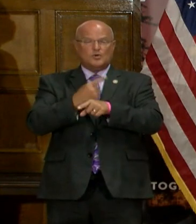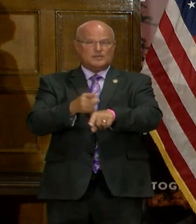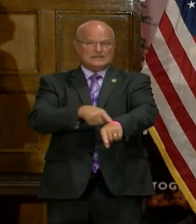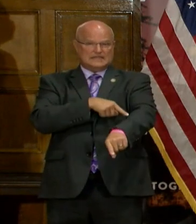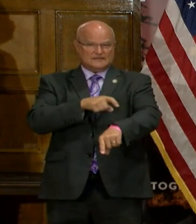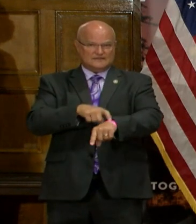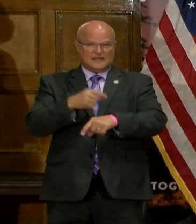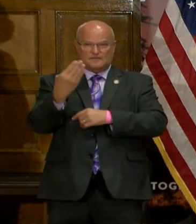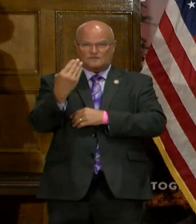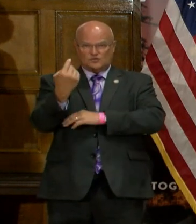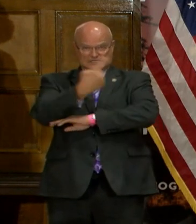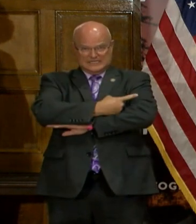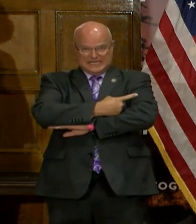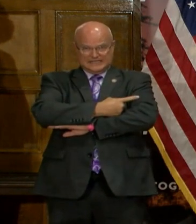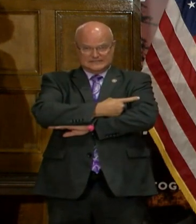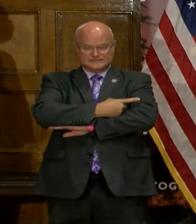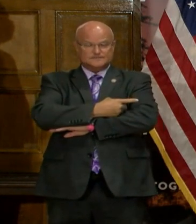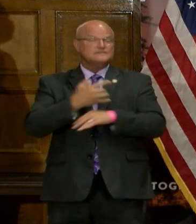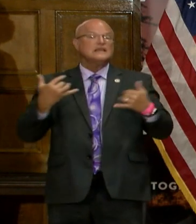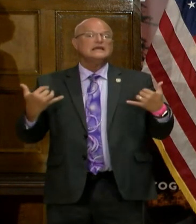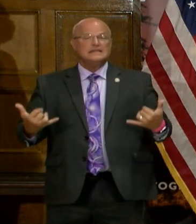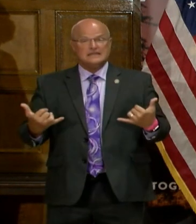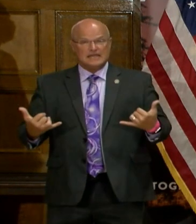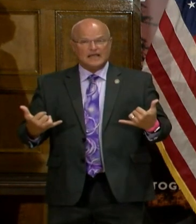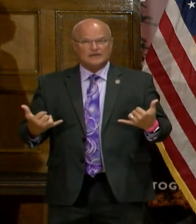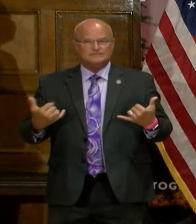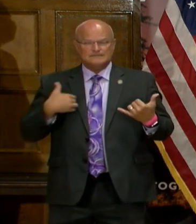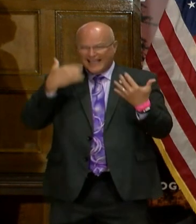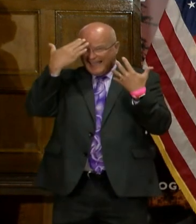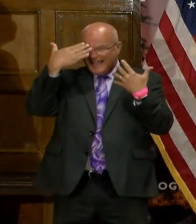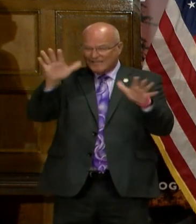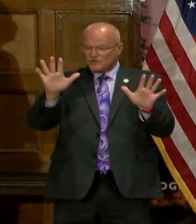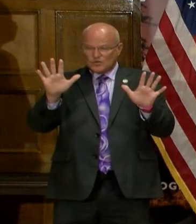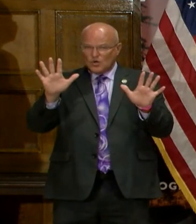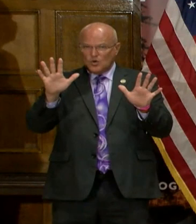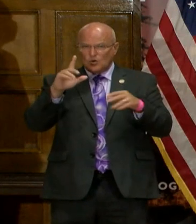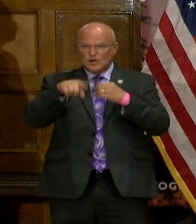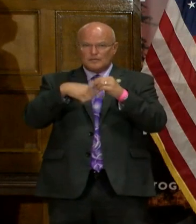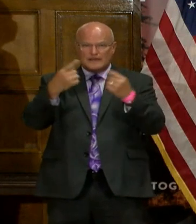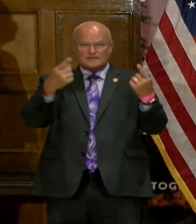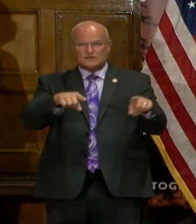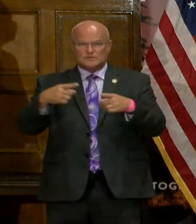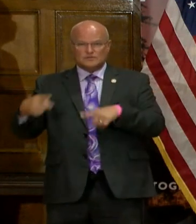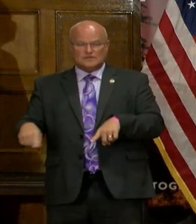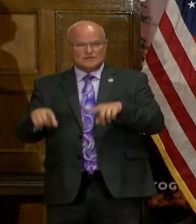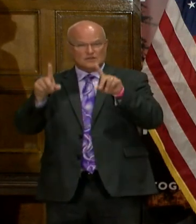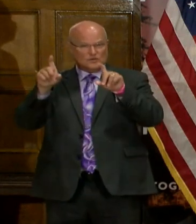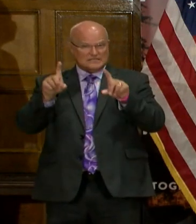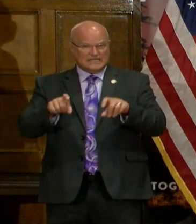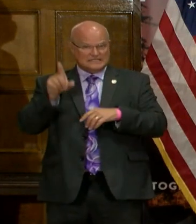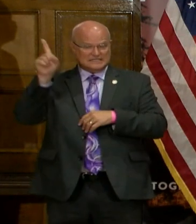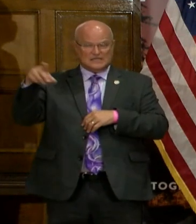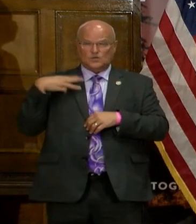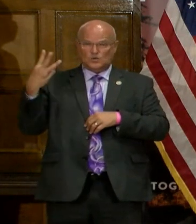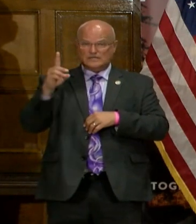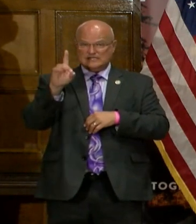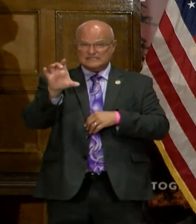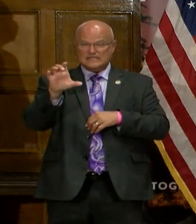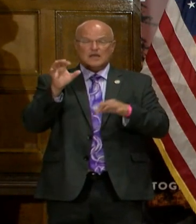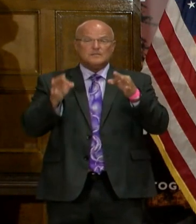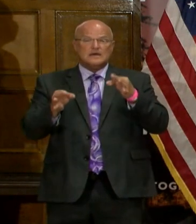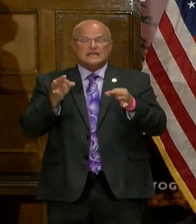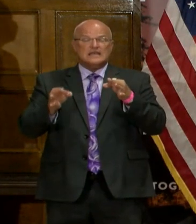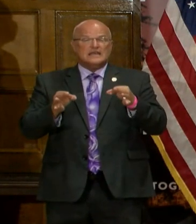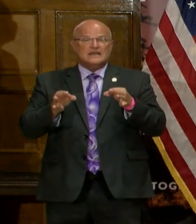length of time, 14 days. Now, I don't know what the logic is around the circumstances that were tested in Washington. But if they were